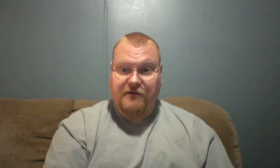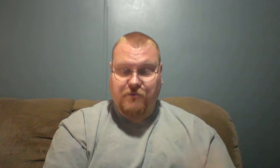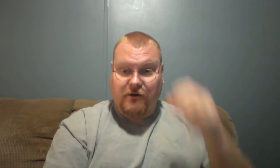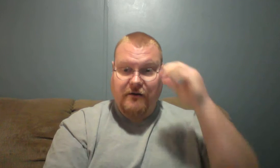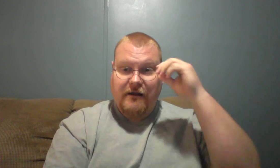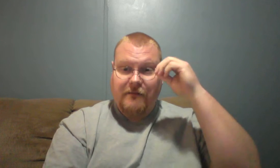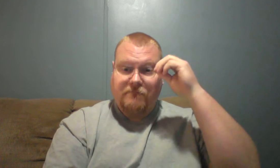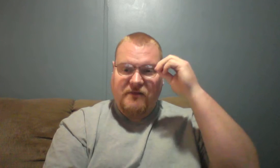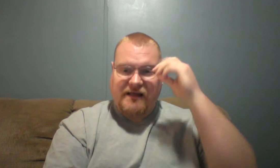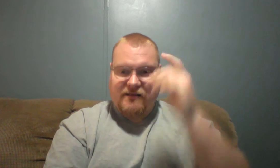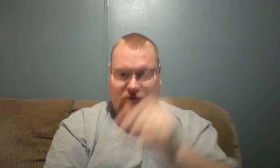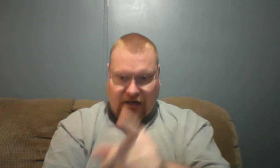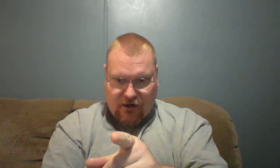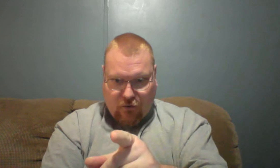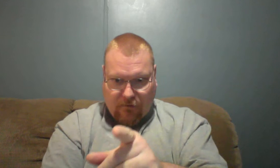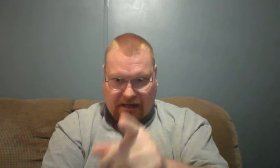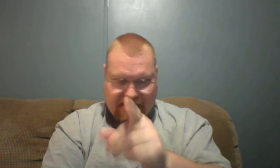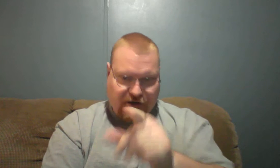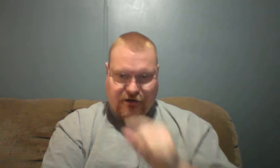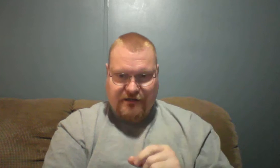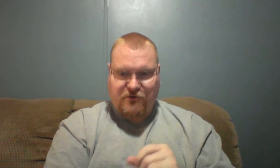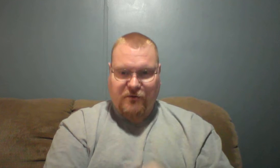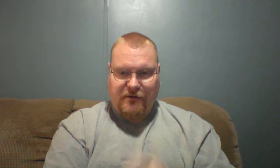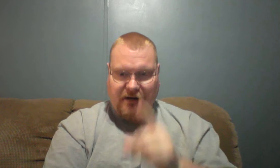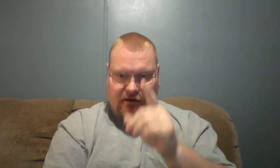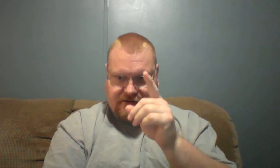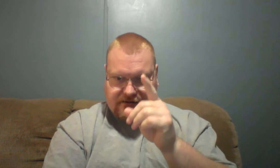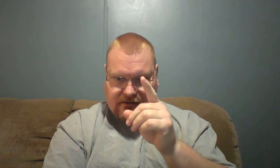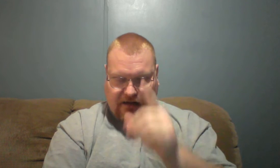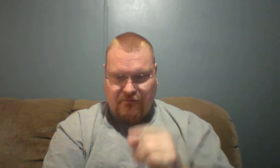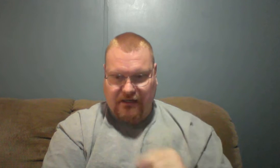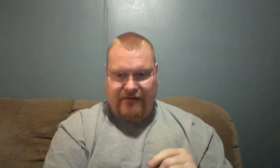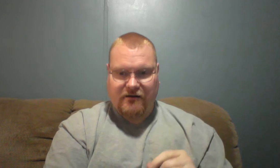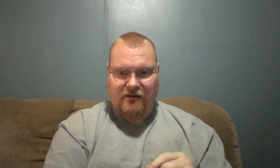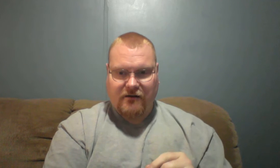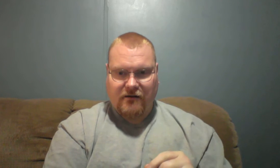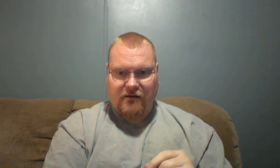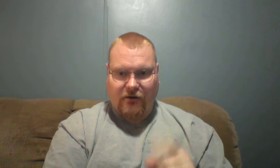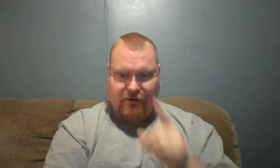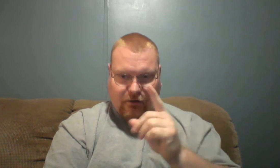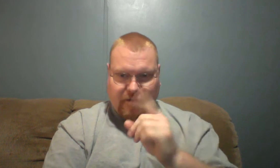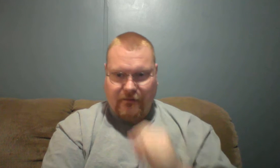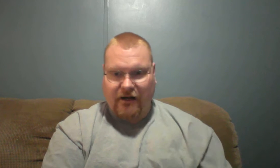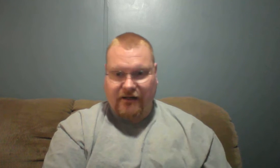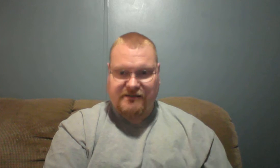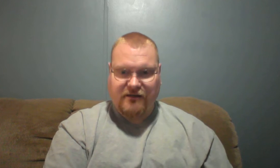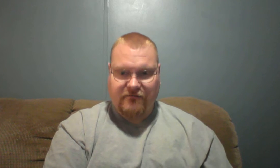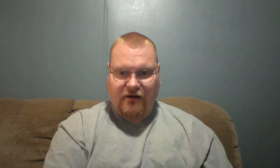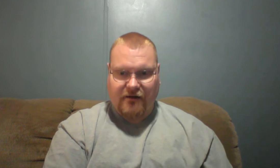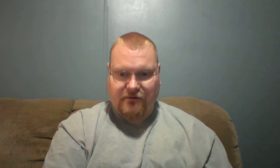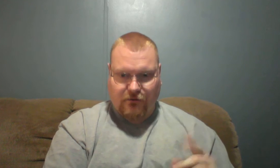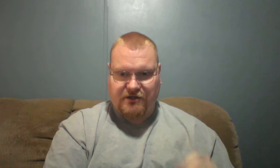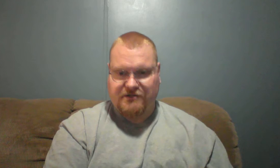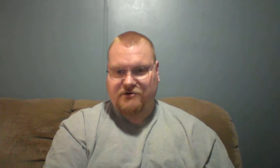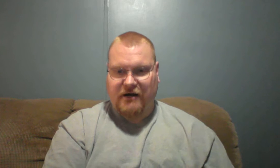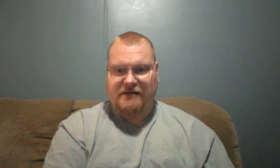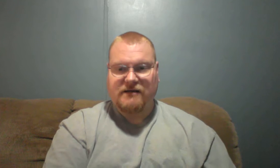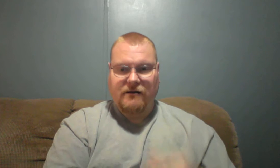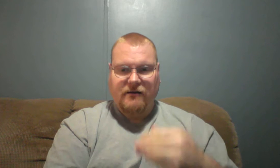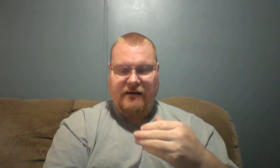this world. But thank the Lord, know where my eternity is going to be because I believed on the only begotten Son of God, the Lord Jesus Christ. And